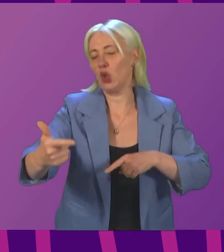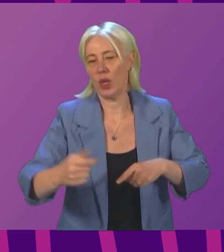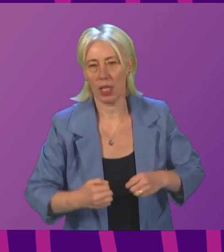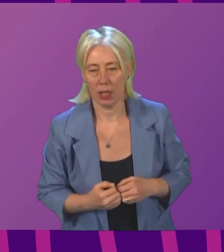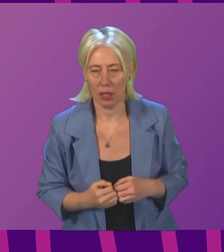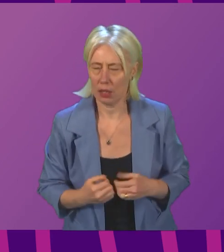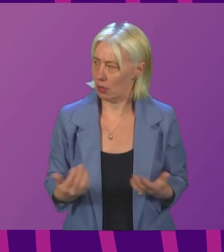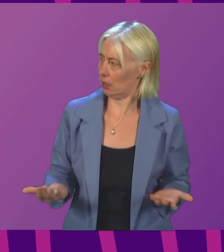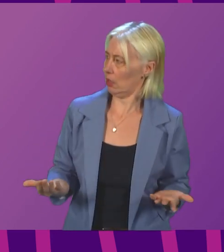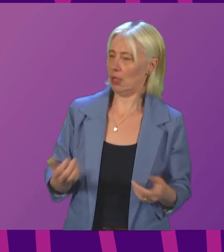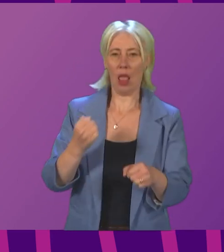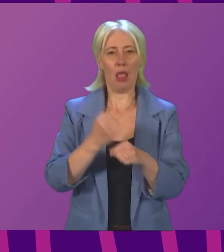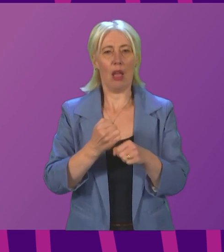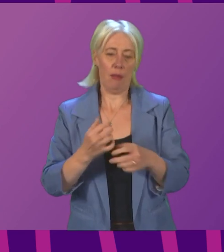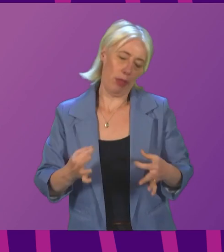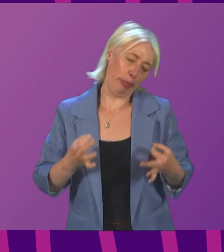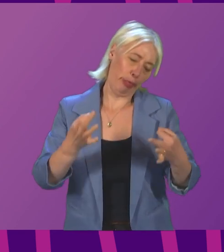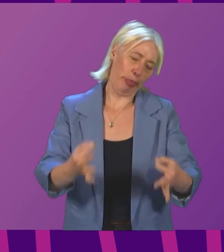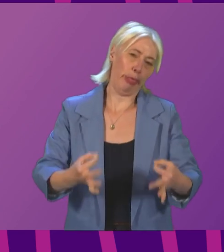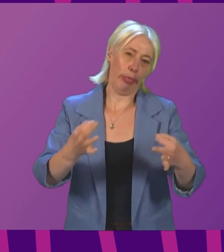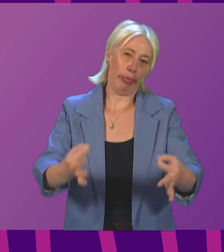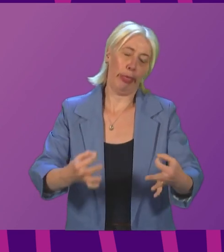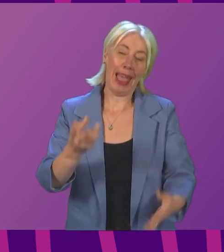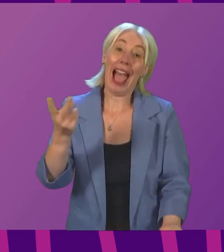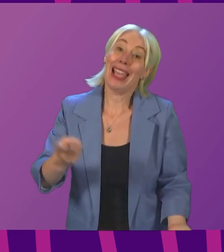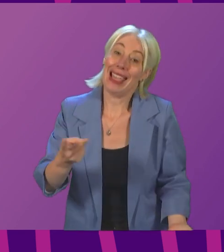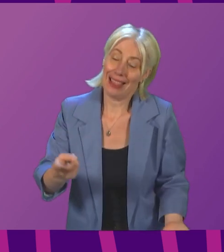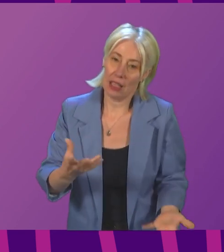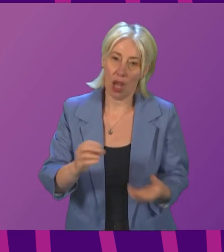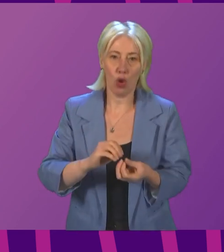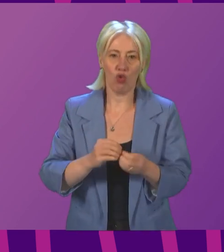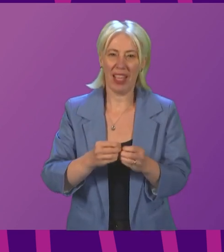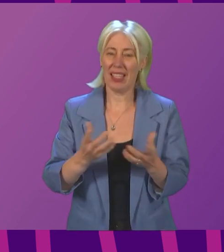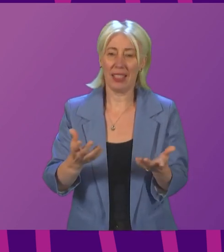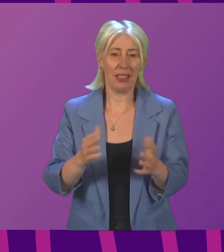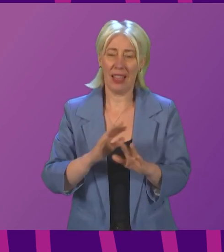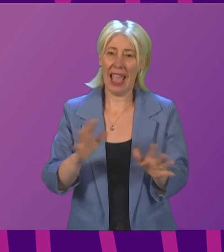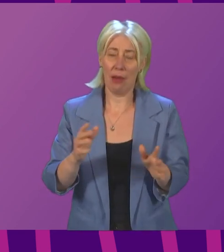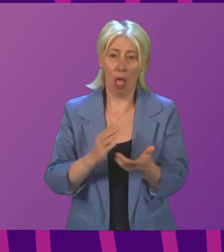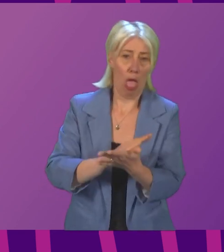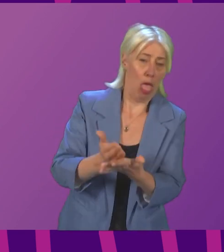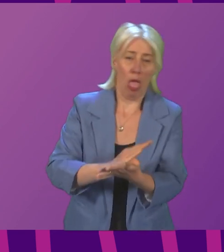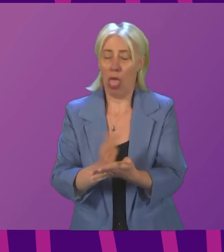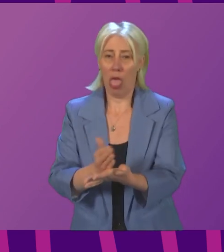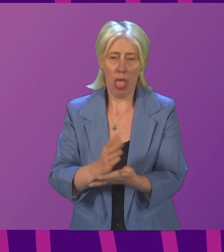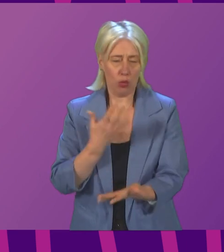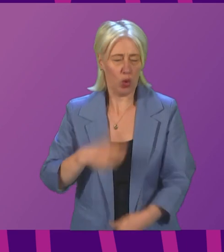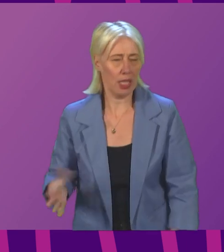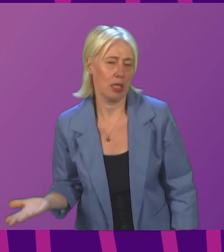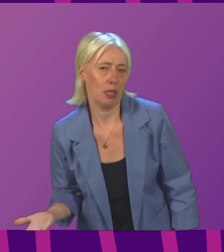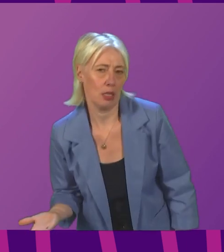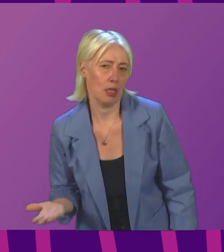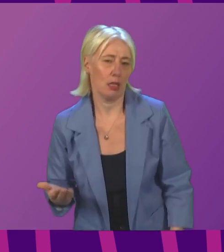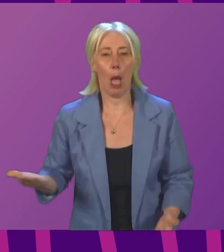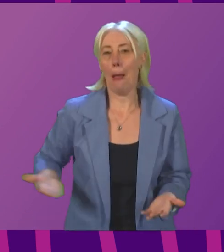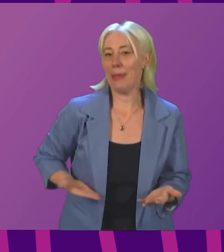The Government has delayed again, creating wholly avoidable uncertainty. Businesses